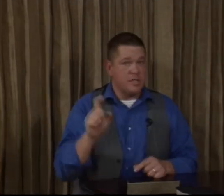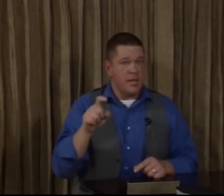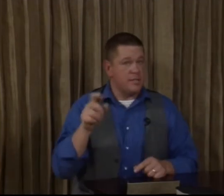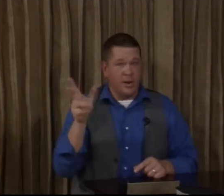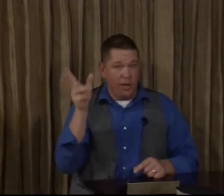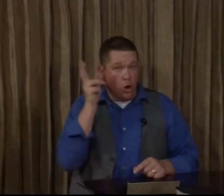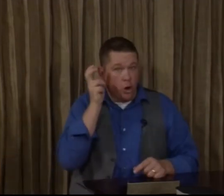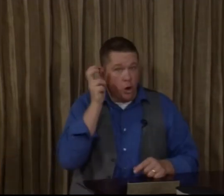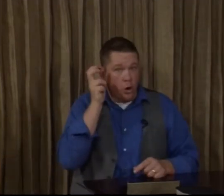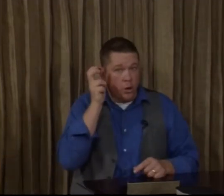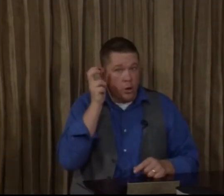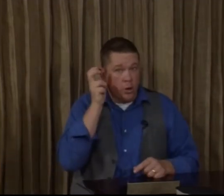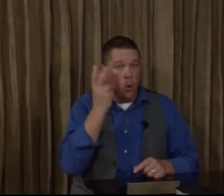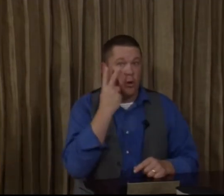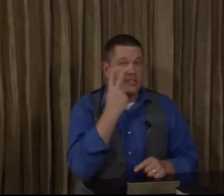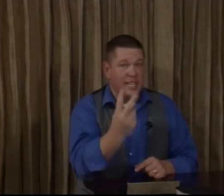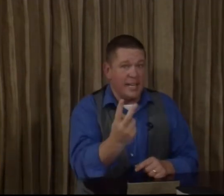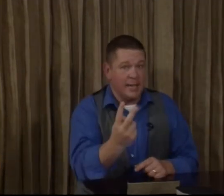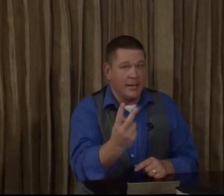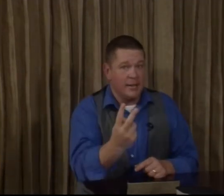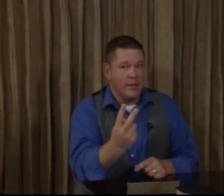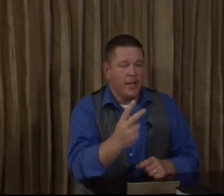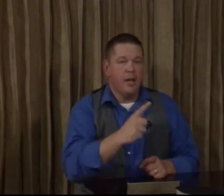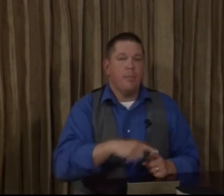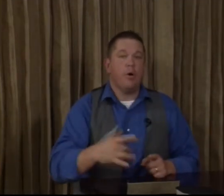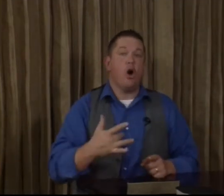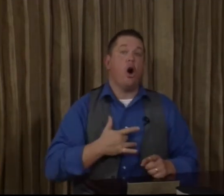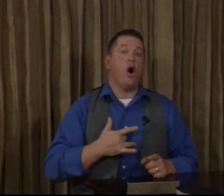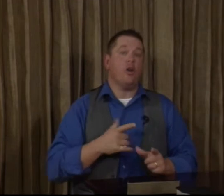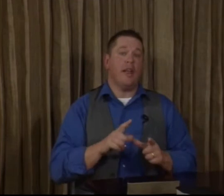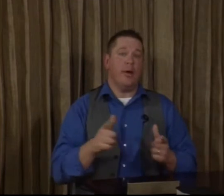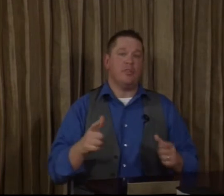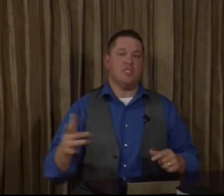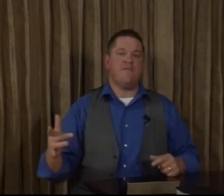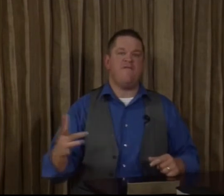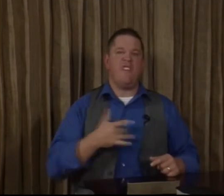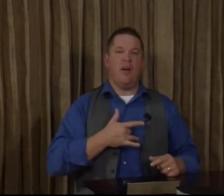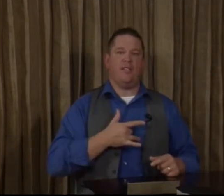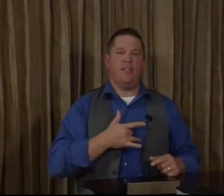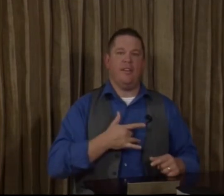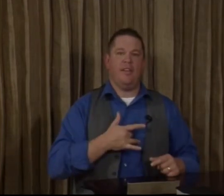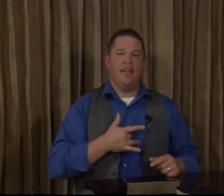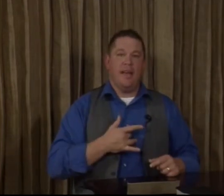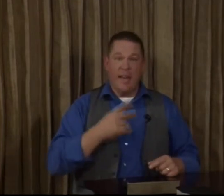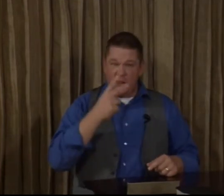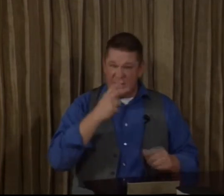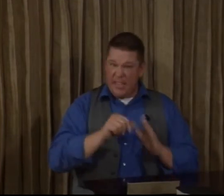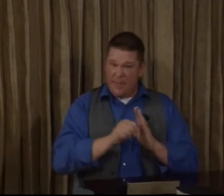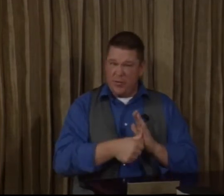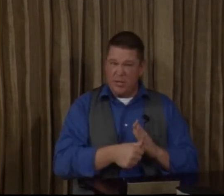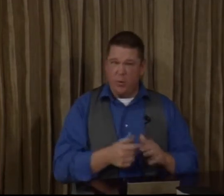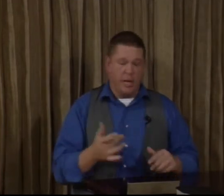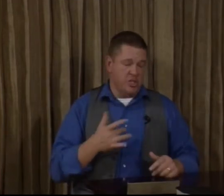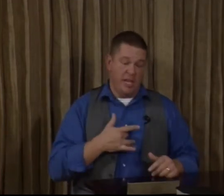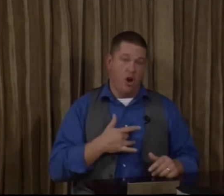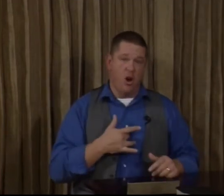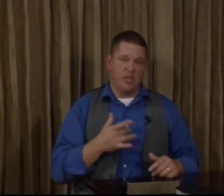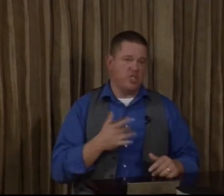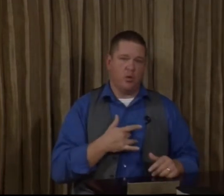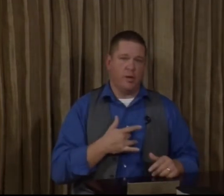isn't necessarily heard or seen. But heart language is felt. Now you see the emphasis there. When I just say heart, it's just a quick